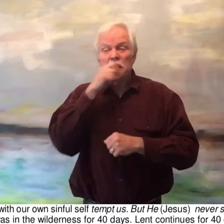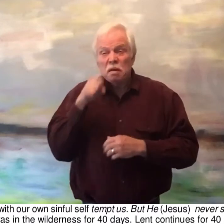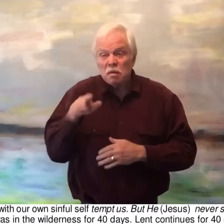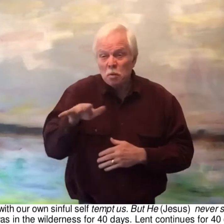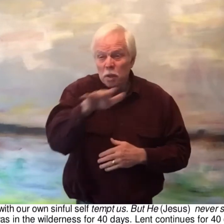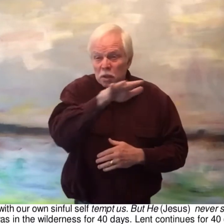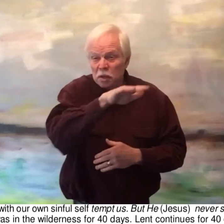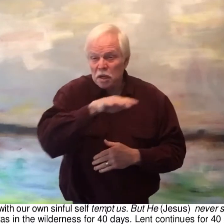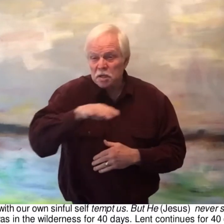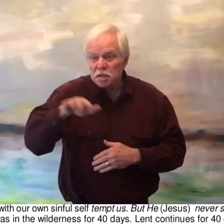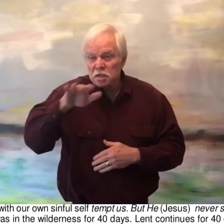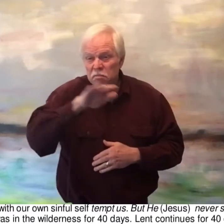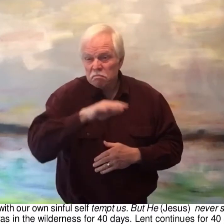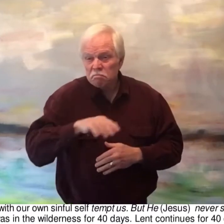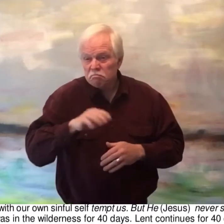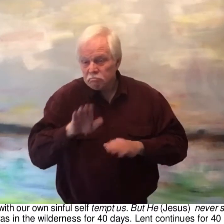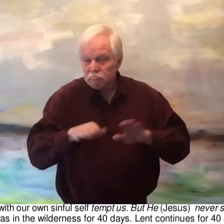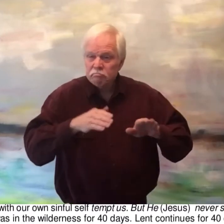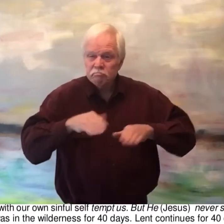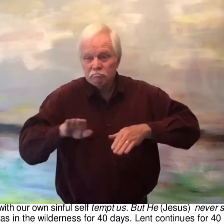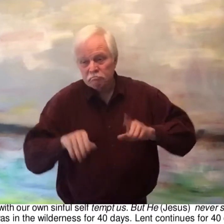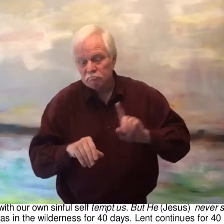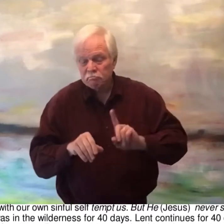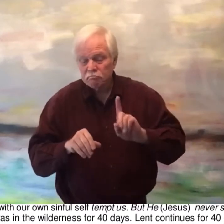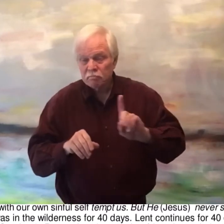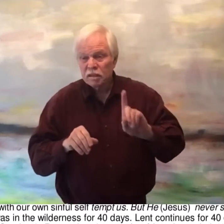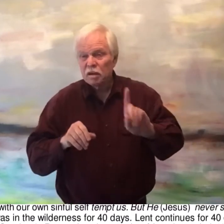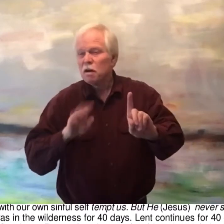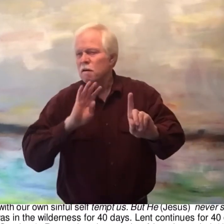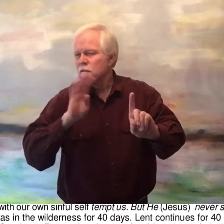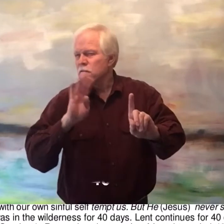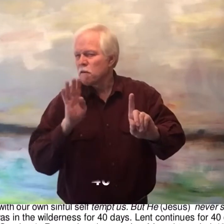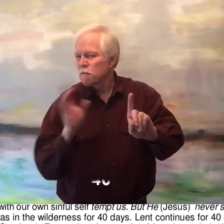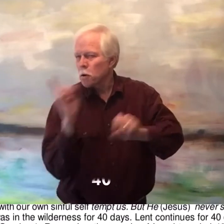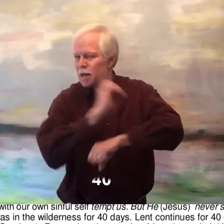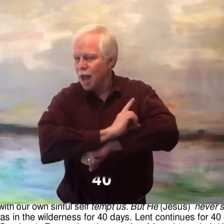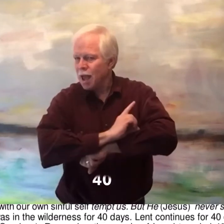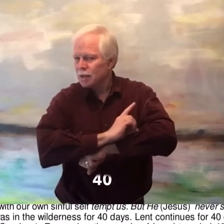the wilderness for forty days.